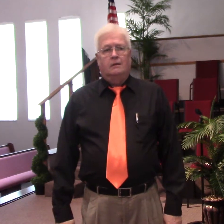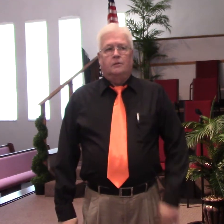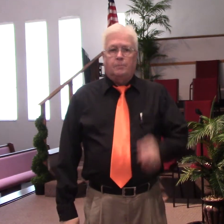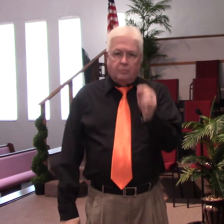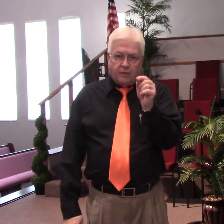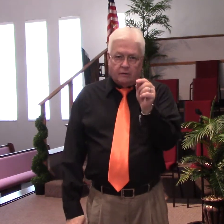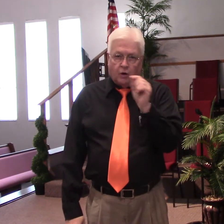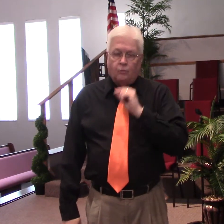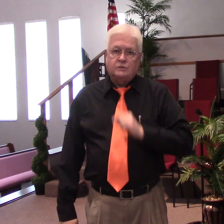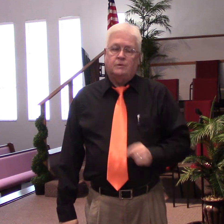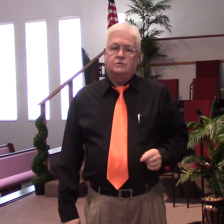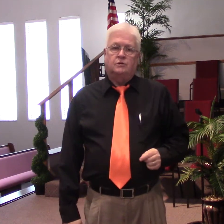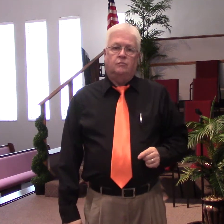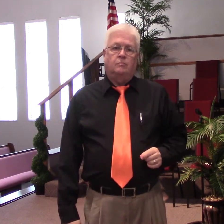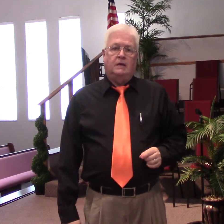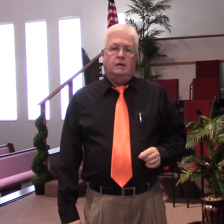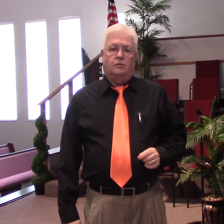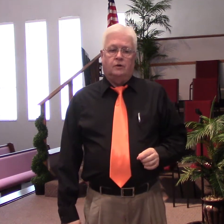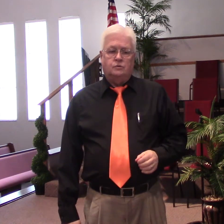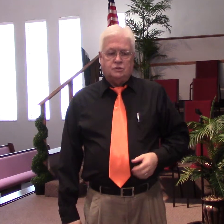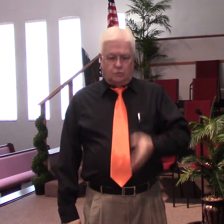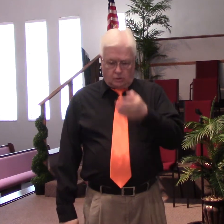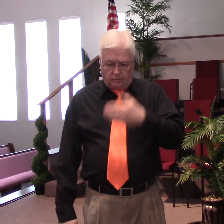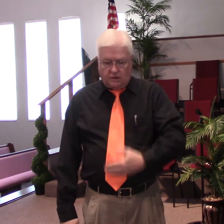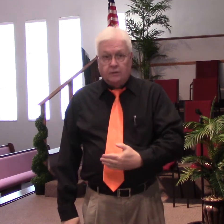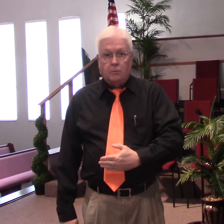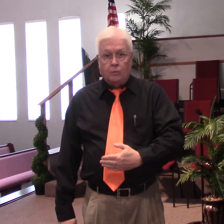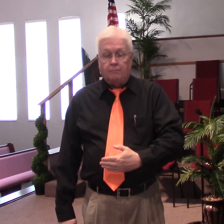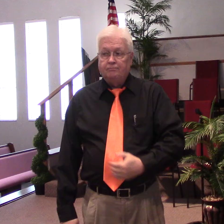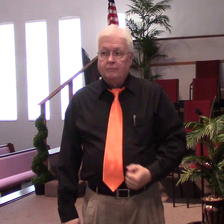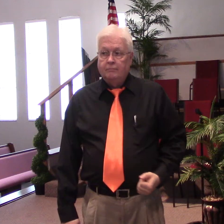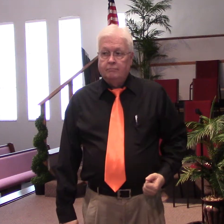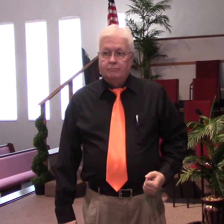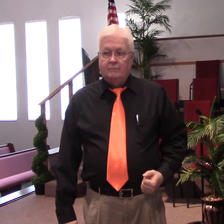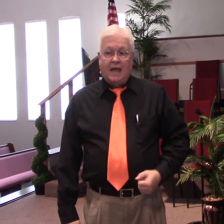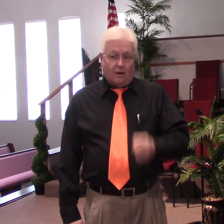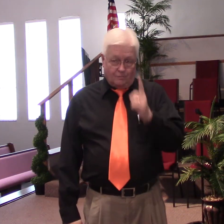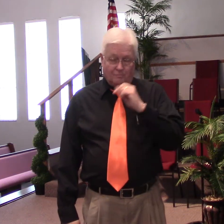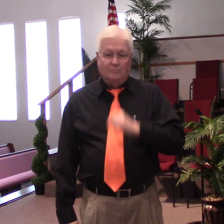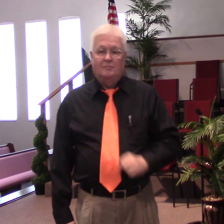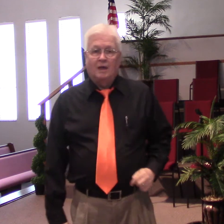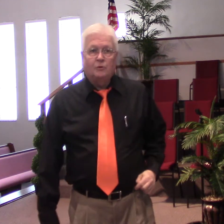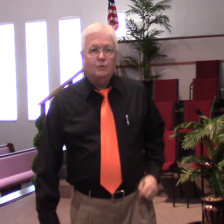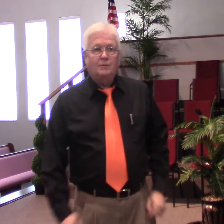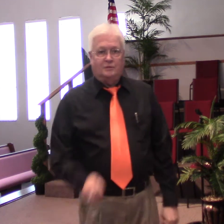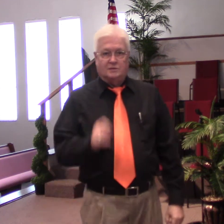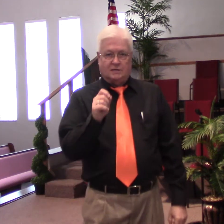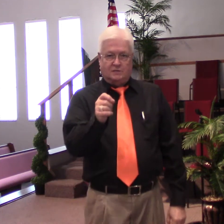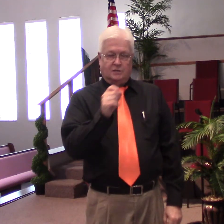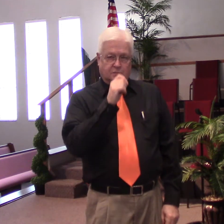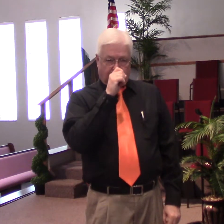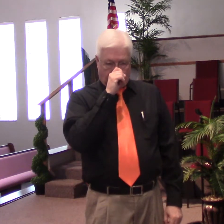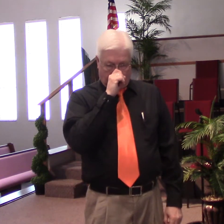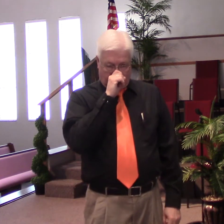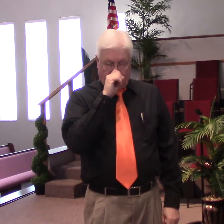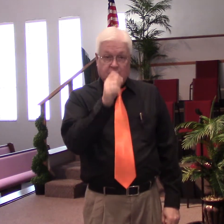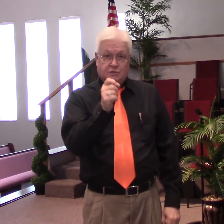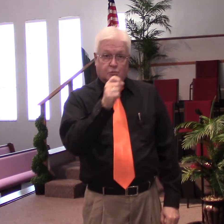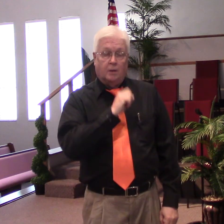The people that have always registered with me are those who are living in the moment. Now, I'm going to repeat this. I said this before. This is where I'm